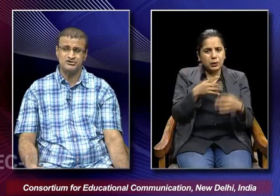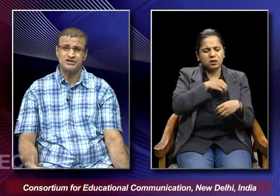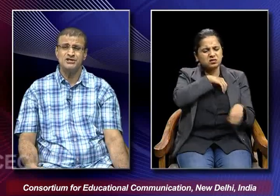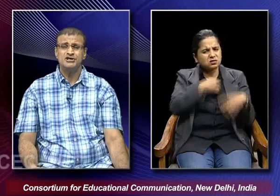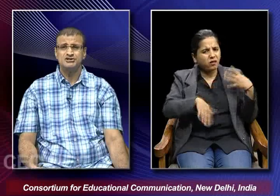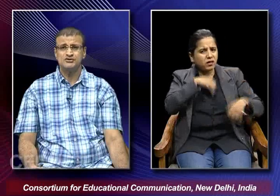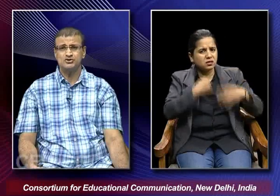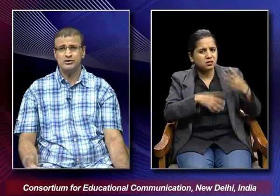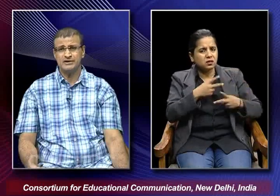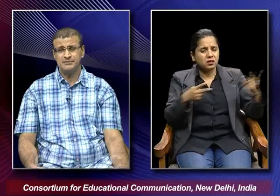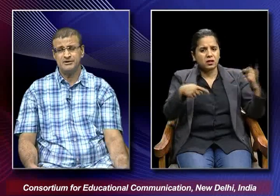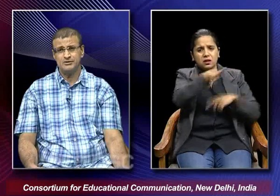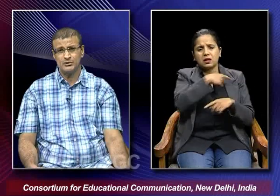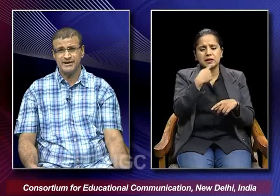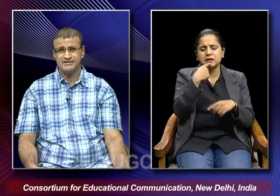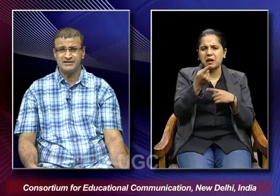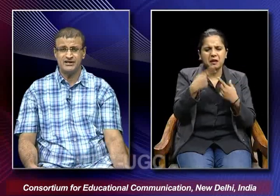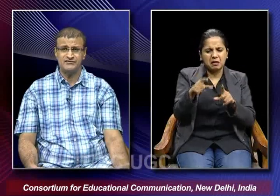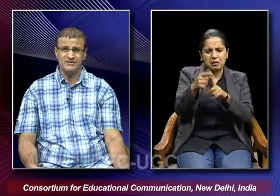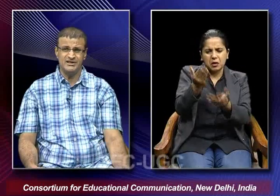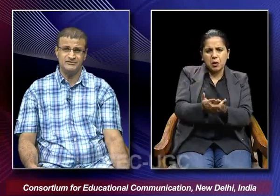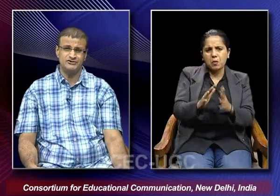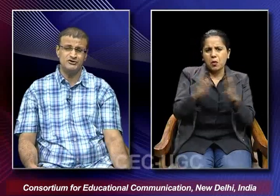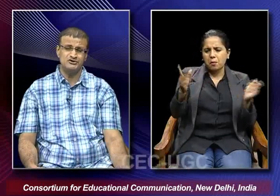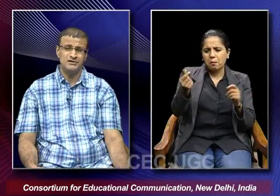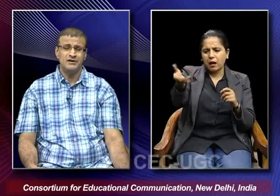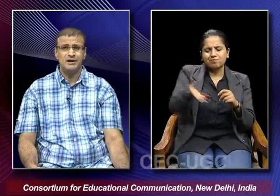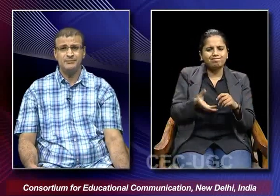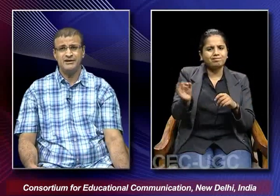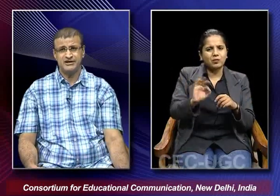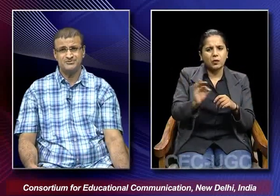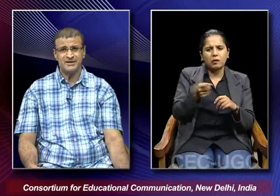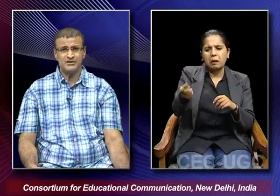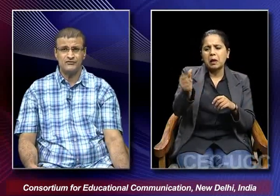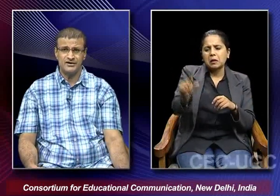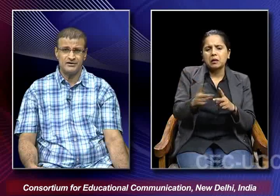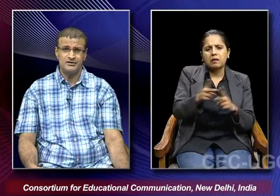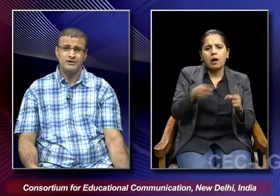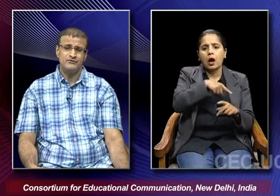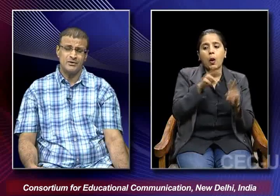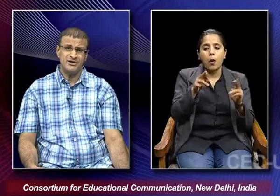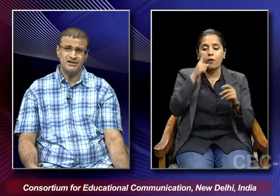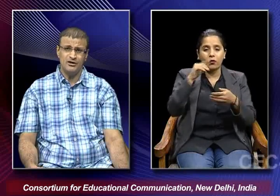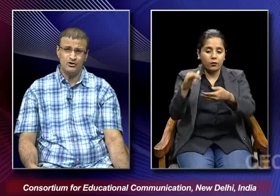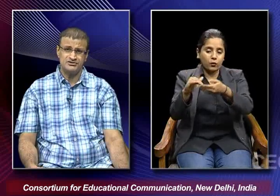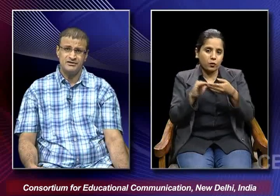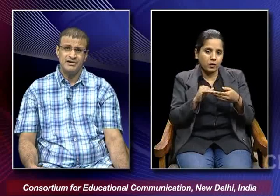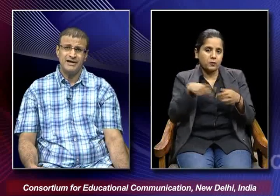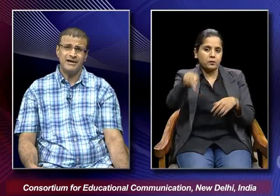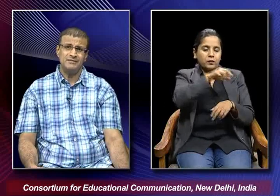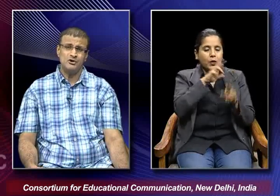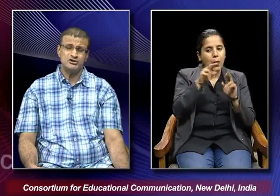because she was not able to get that kind of a money which was being expected of her from her in-laws